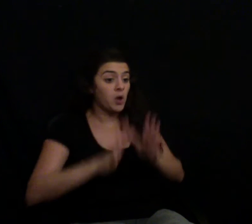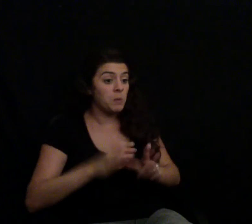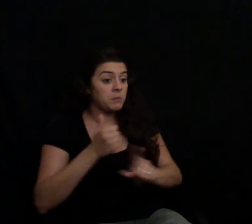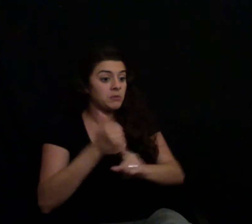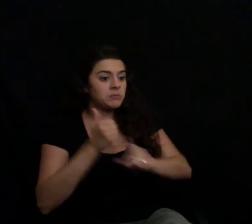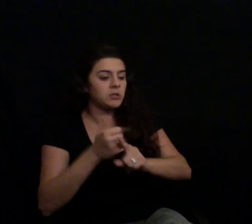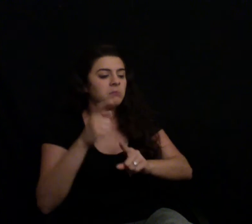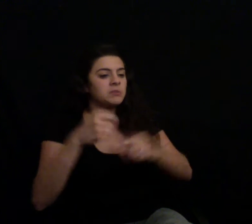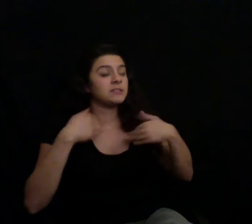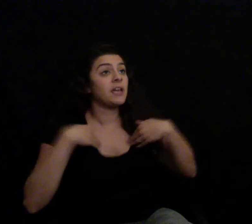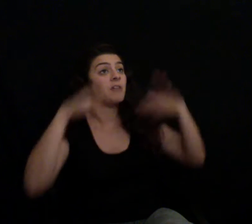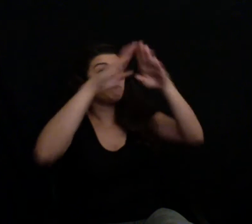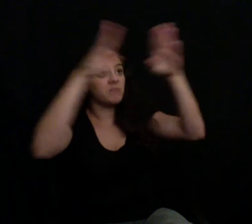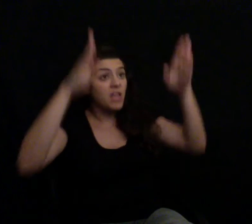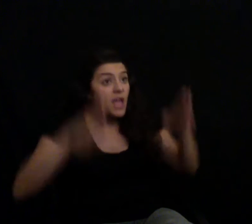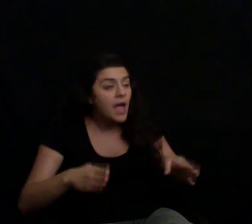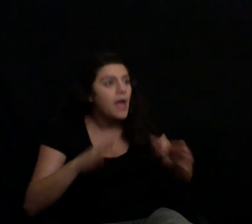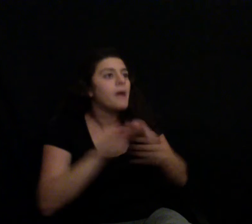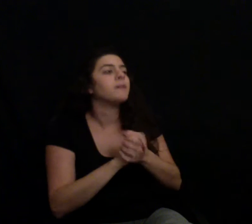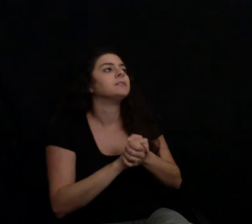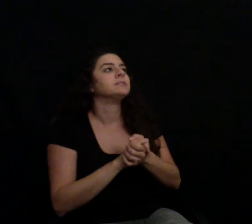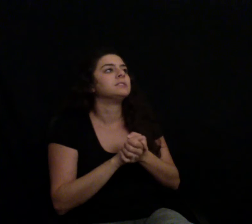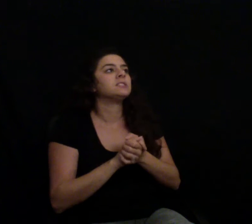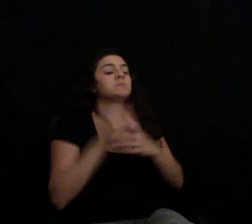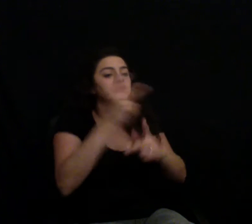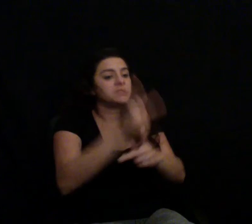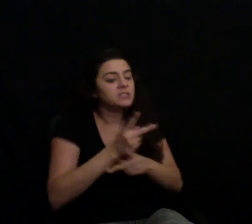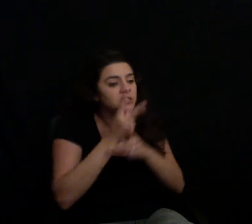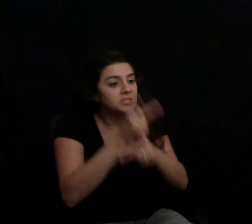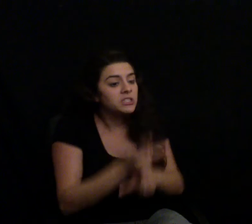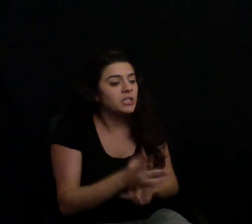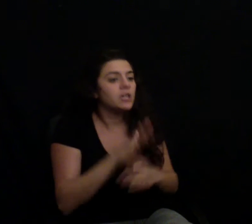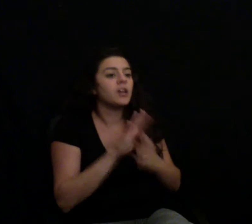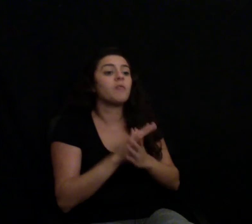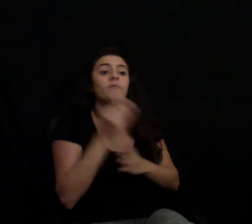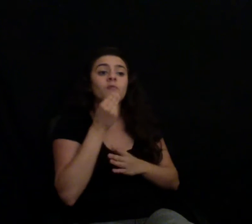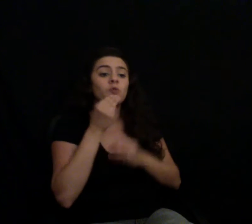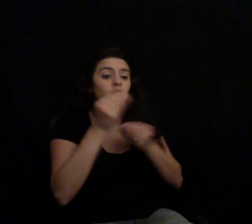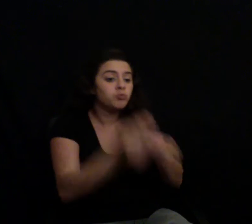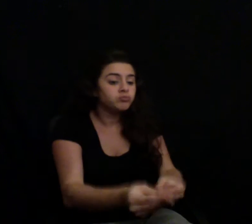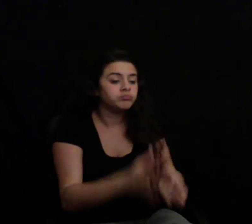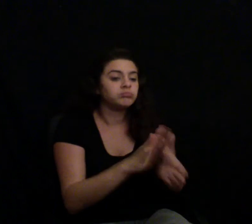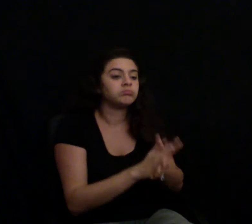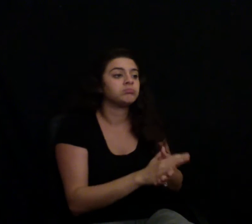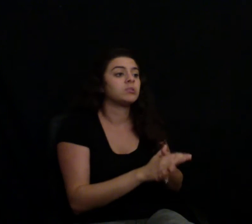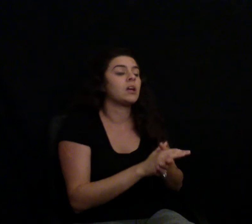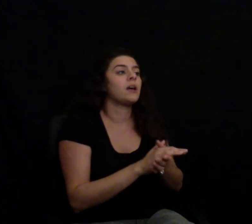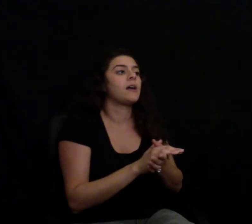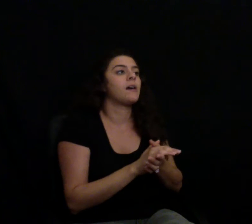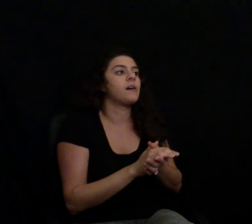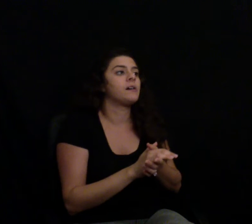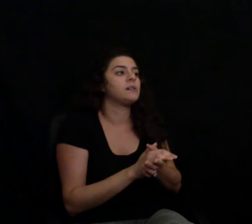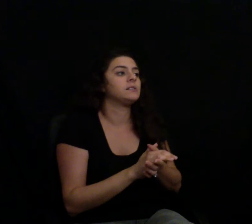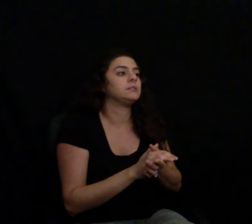houses up to standards. They agreed to bring you the birds, supply you with a fee, supposedly technical support,